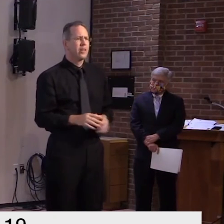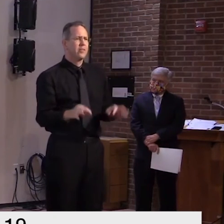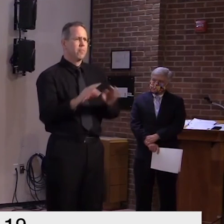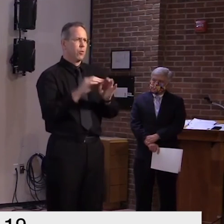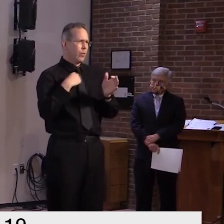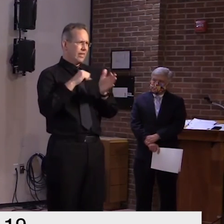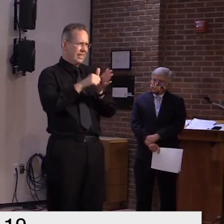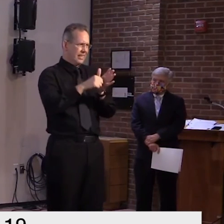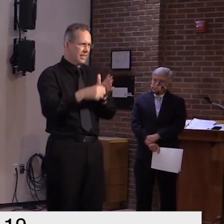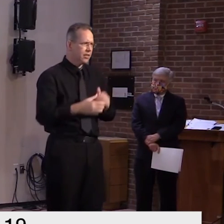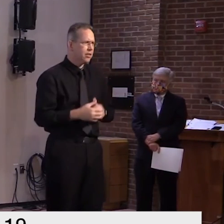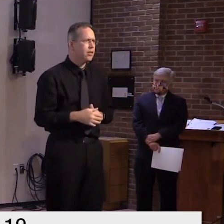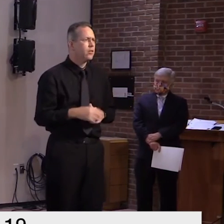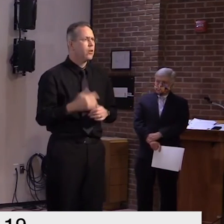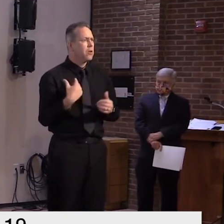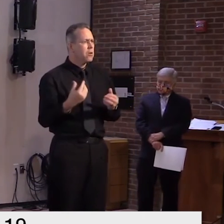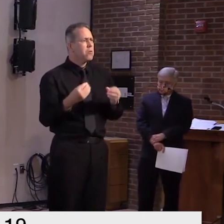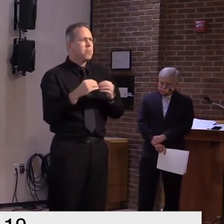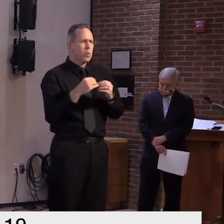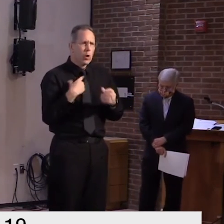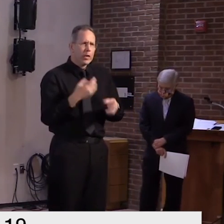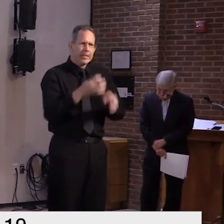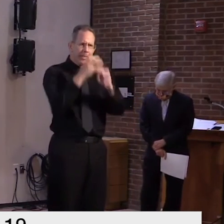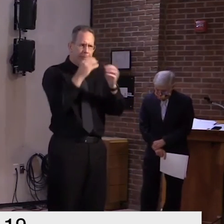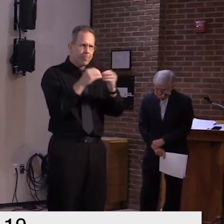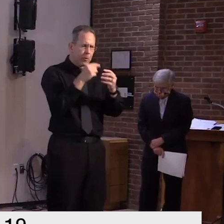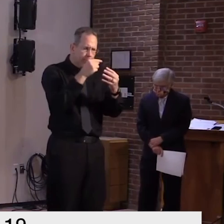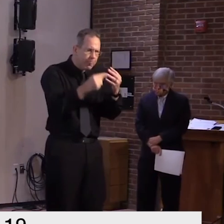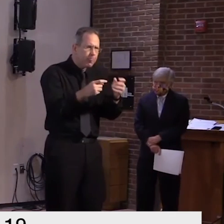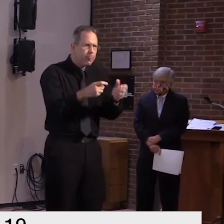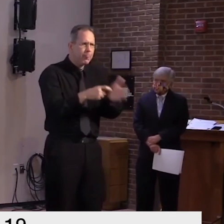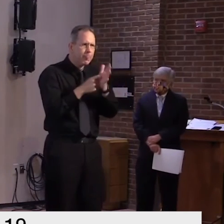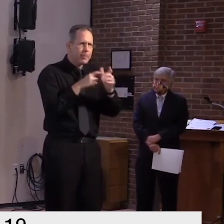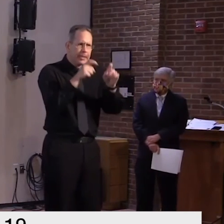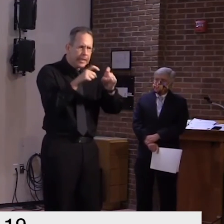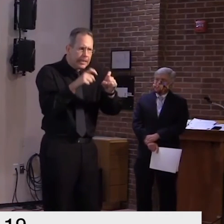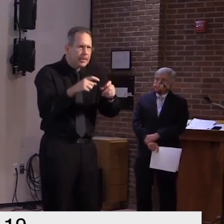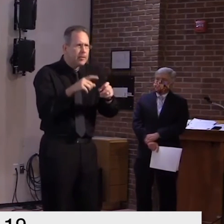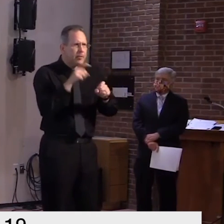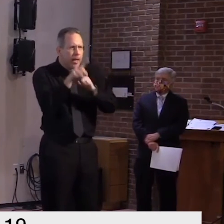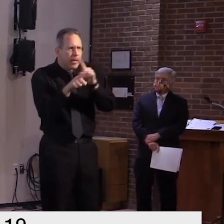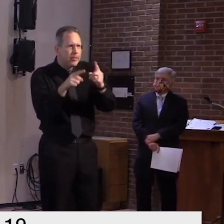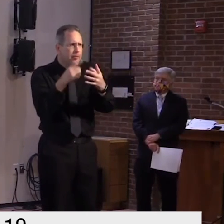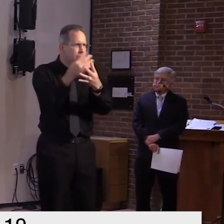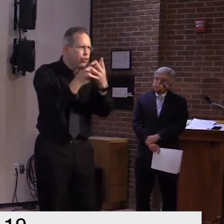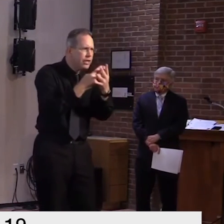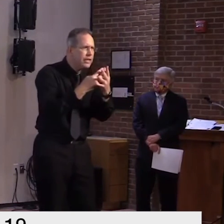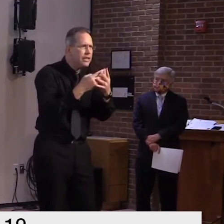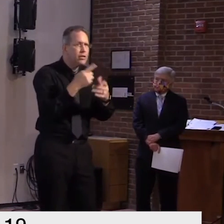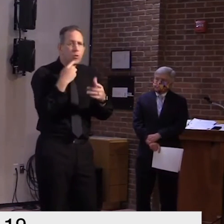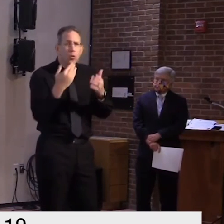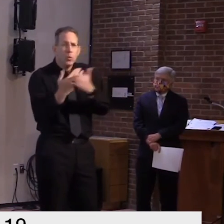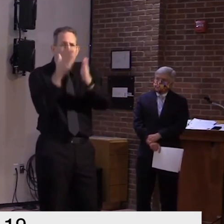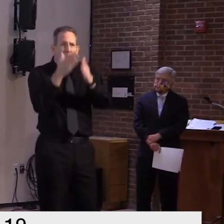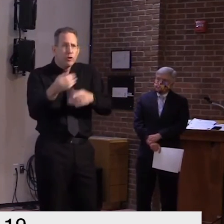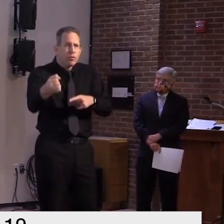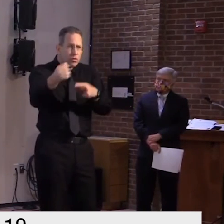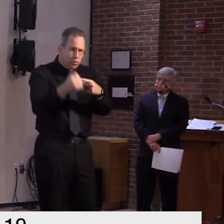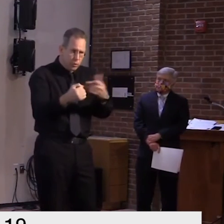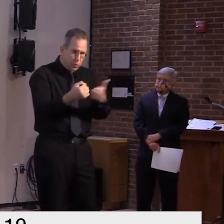even more aggressive testing policy of the individual who's the new admission over a period of time